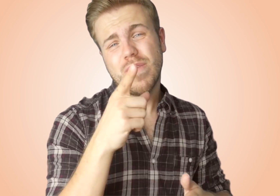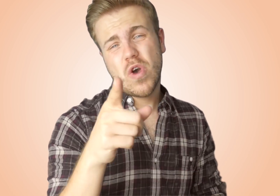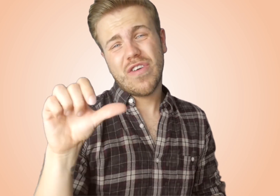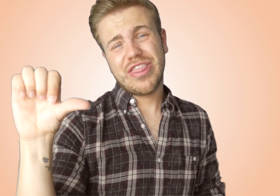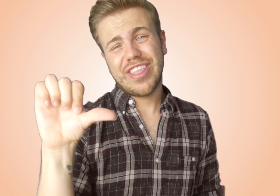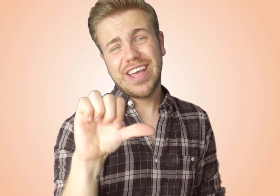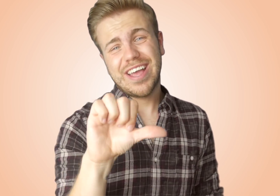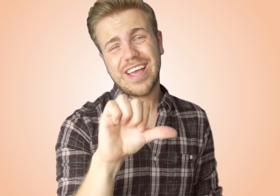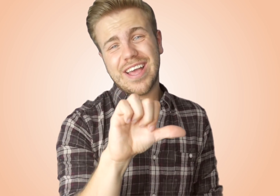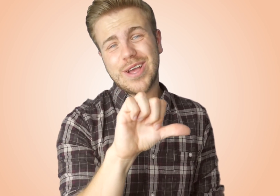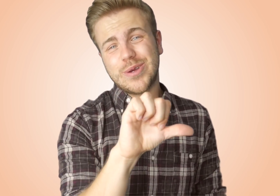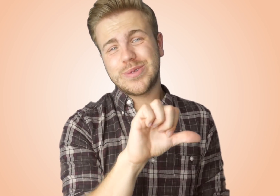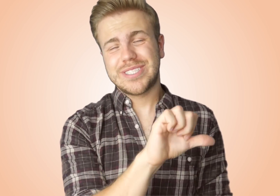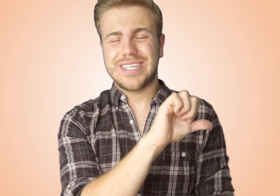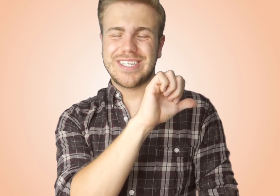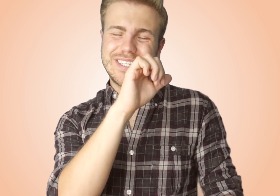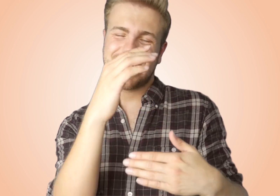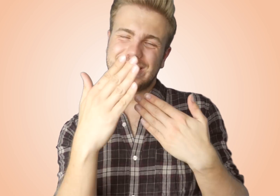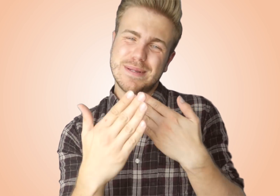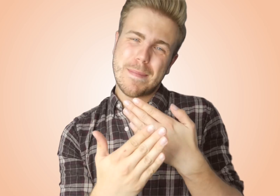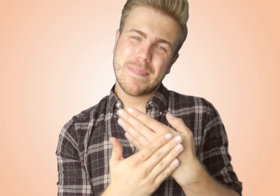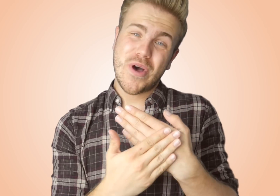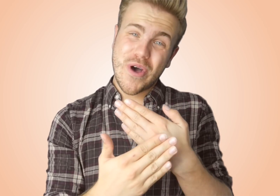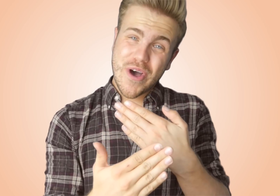for a thousand more One